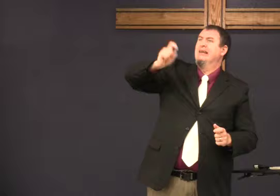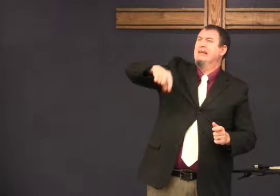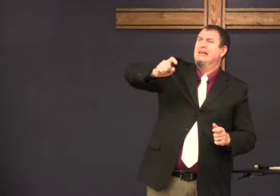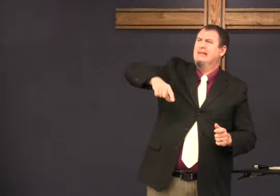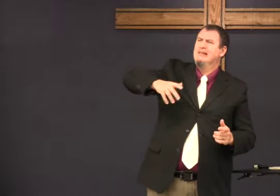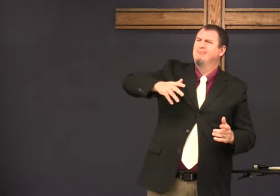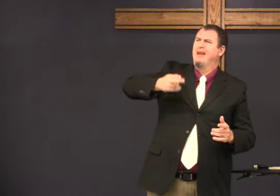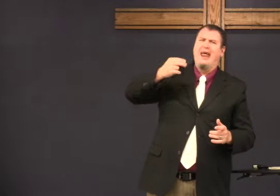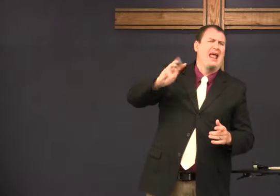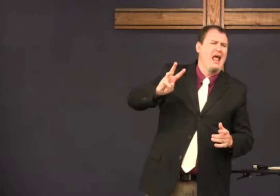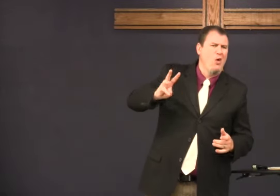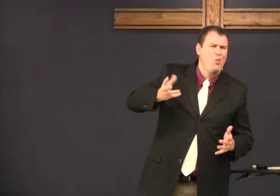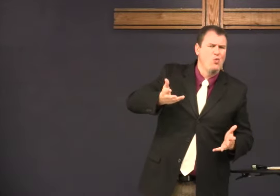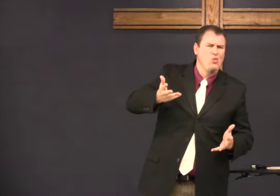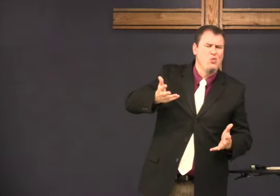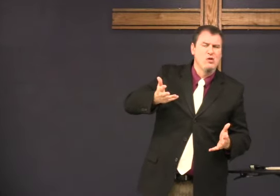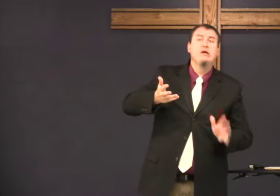Yeah, I know I need to change, but how?